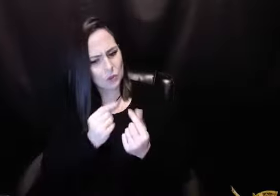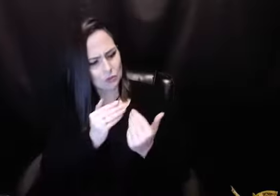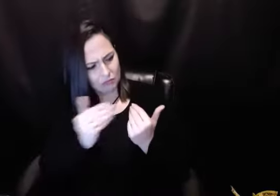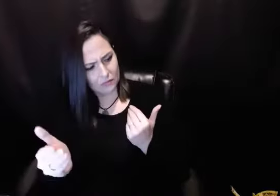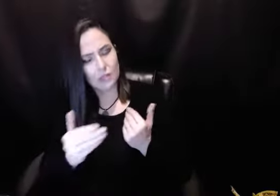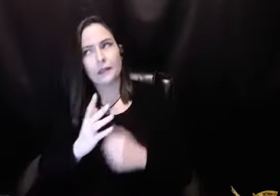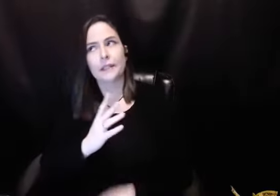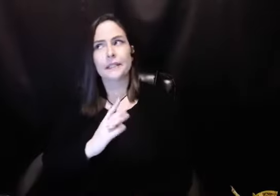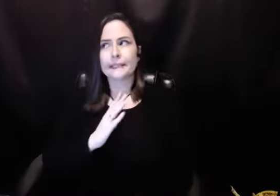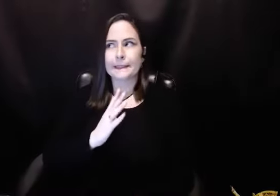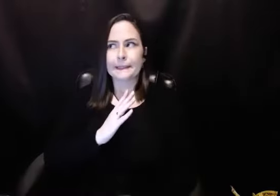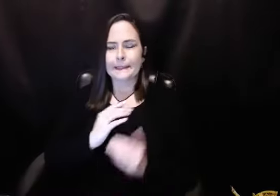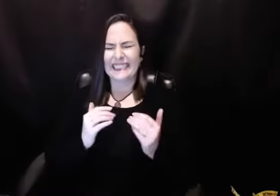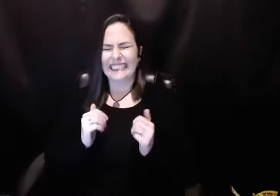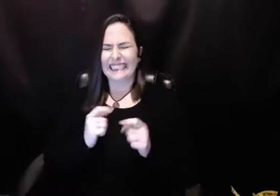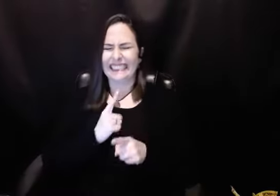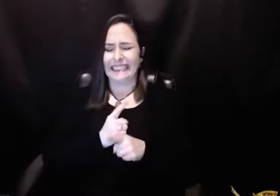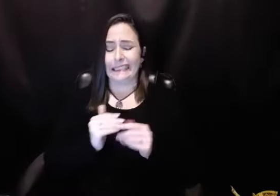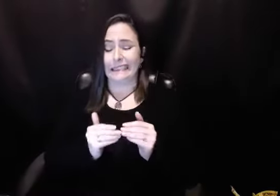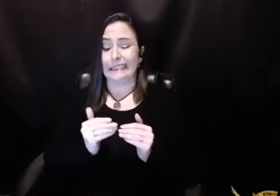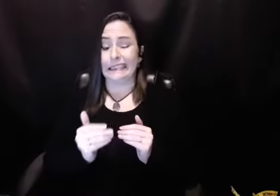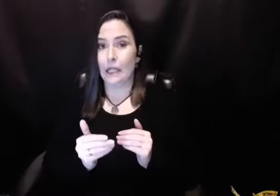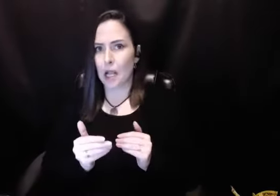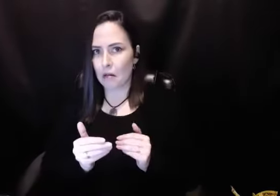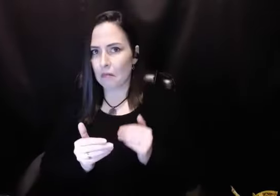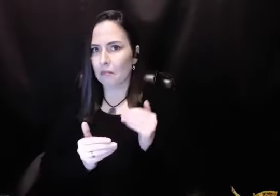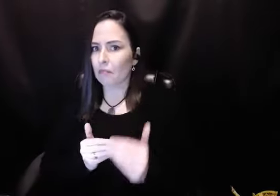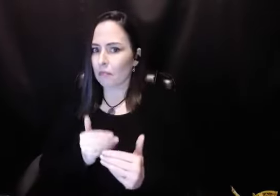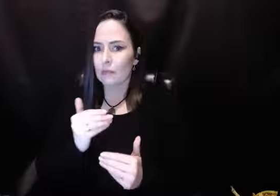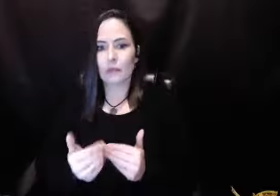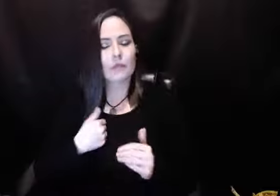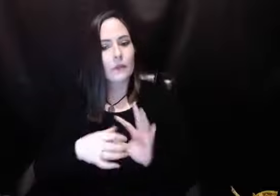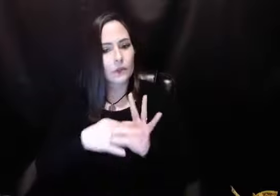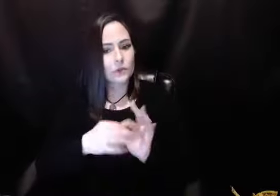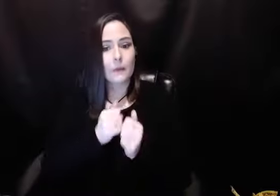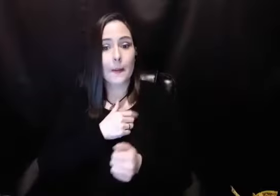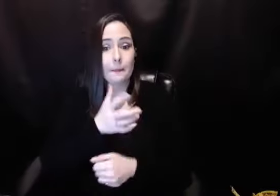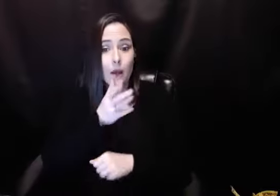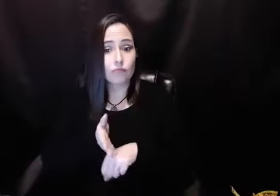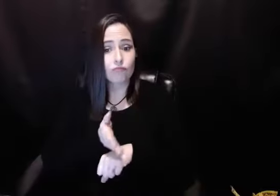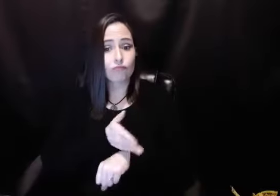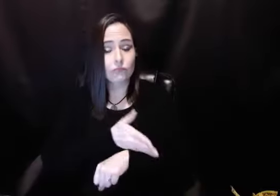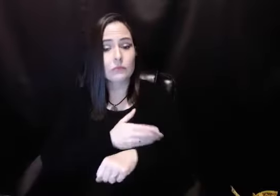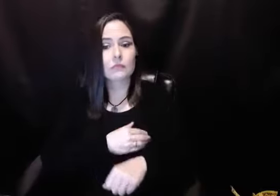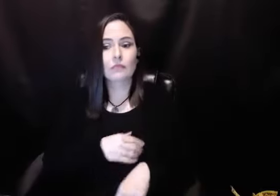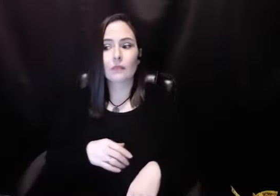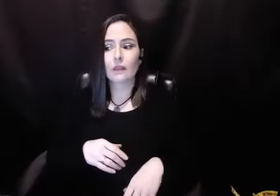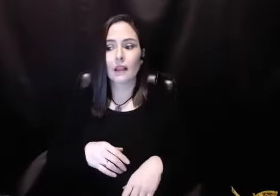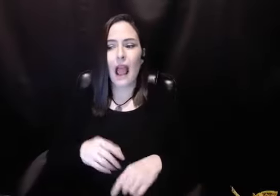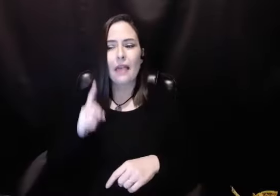And she told me to take the right actions, and I did. And I was able to develop a relationship with my mother. And,